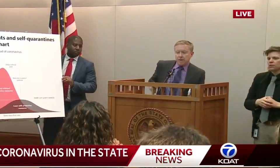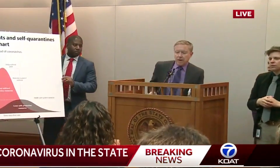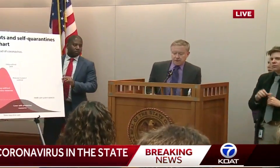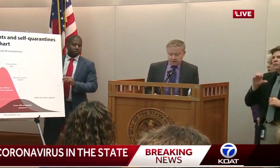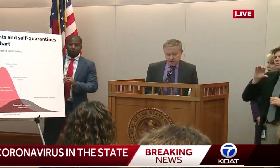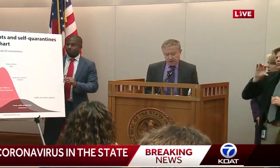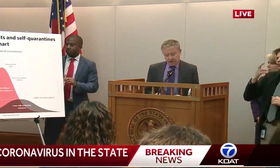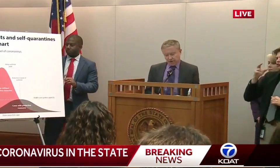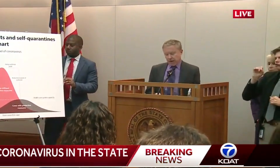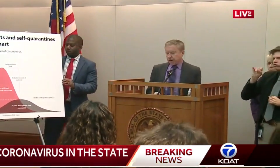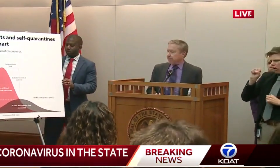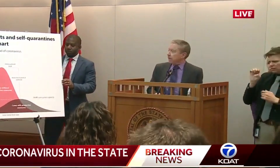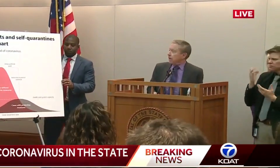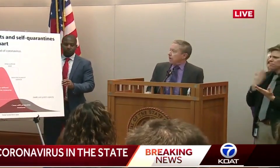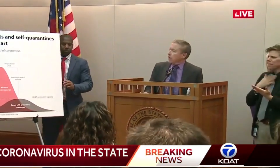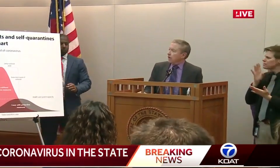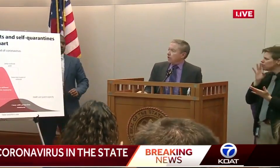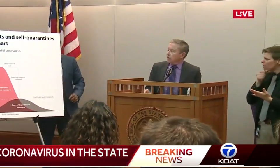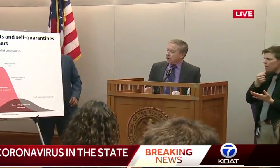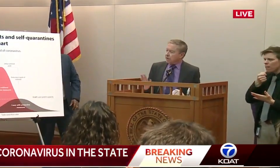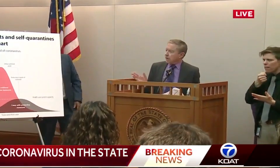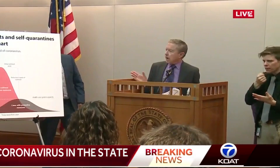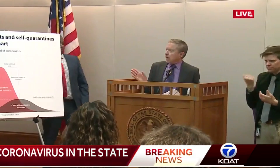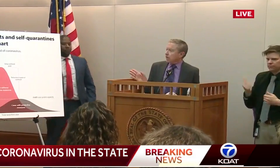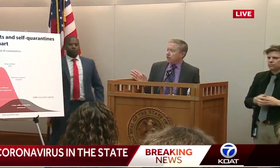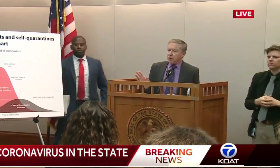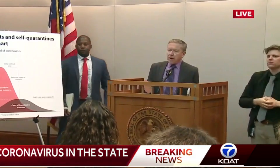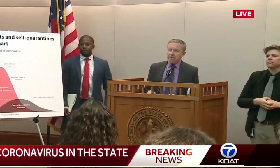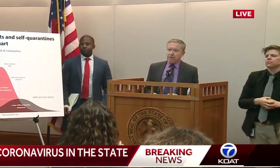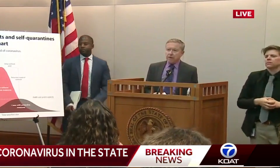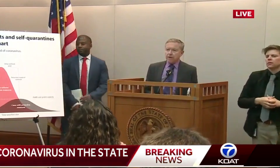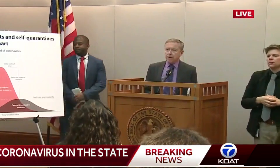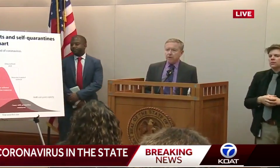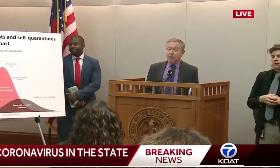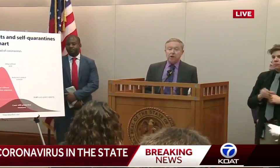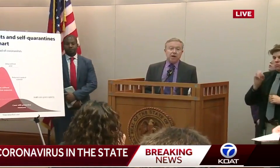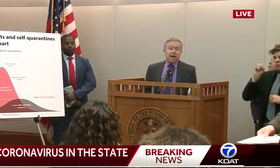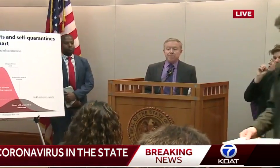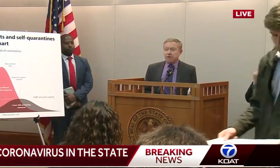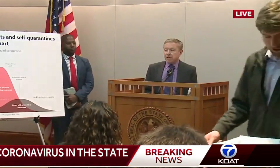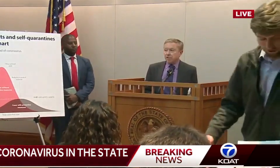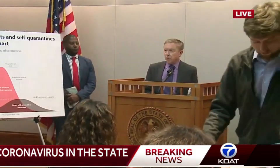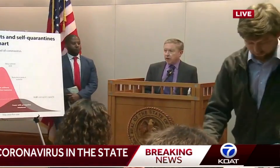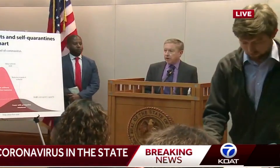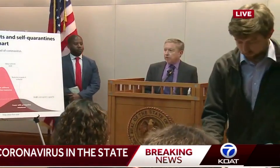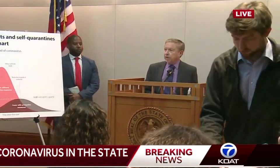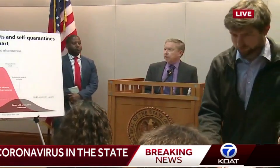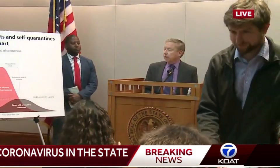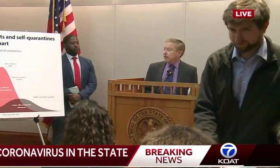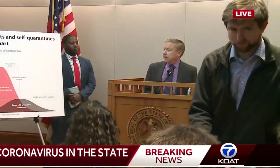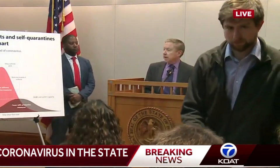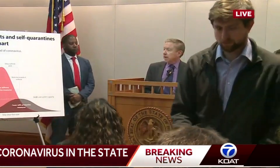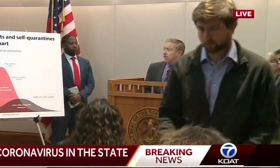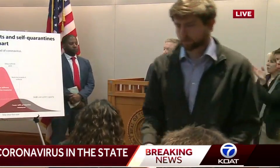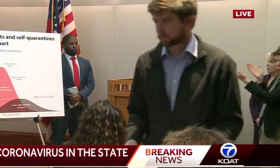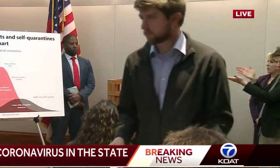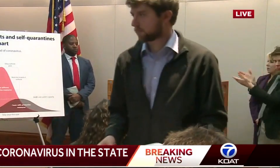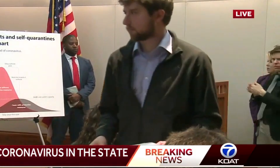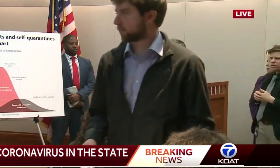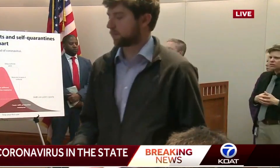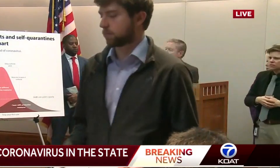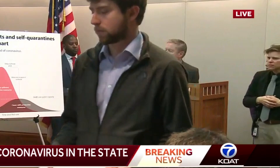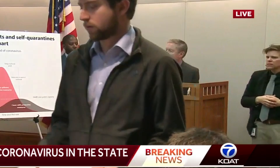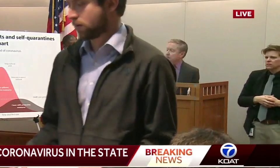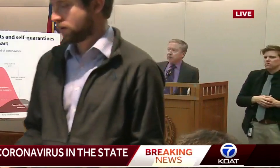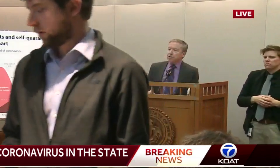to the mic. Right to the mics. Okay, I can do that. So this is a graph that we've been looking at for several weeks in state government,